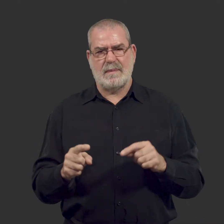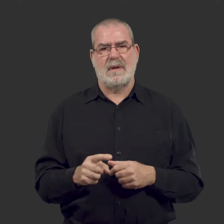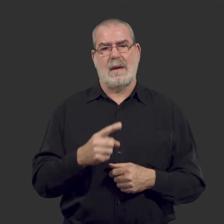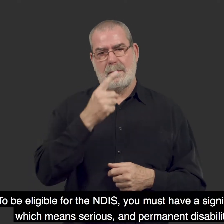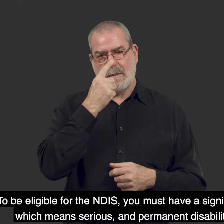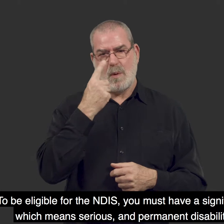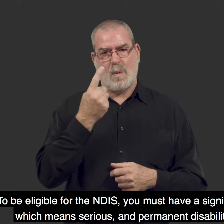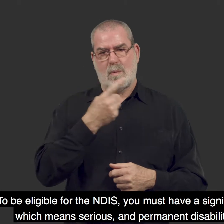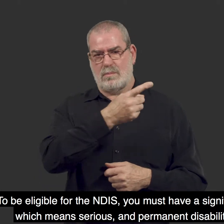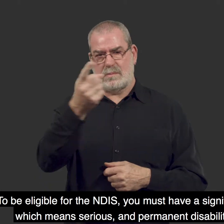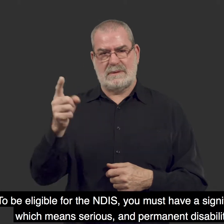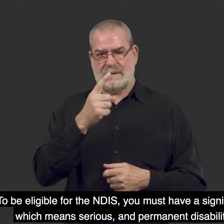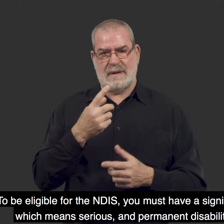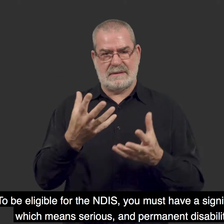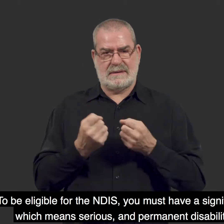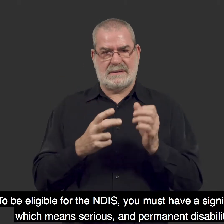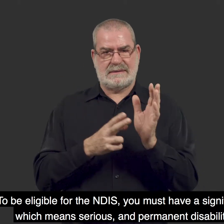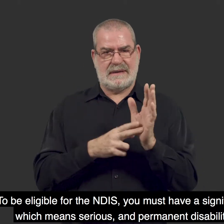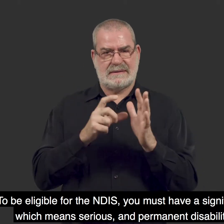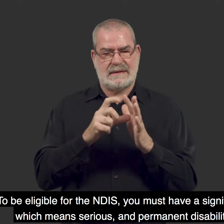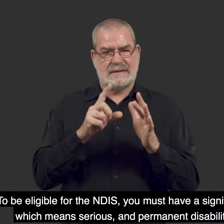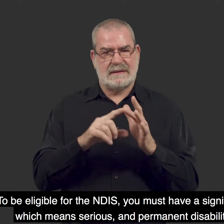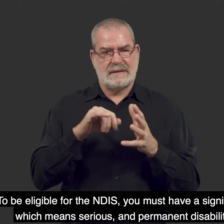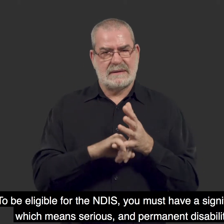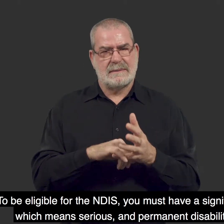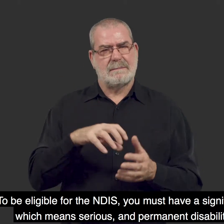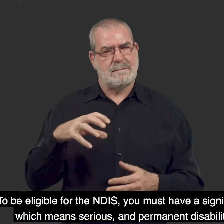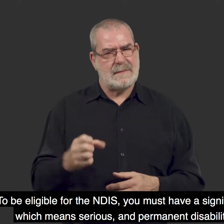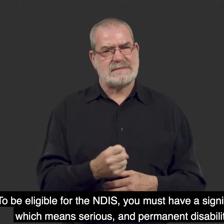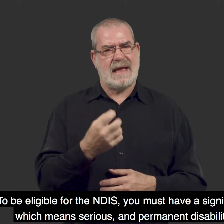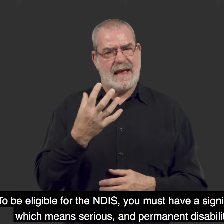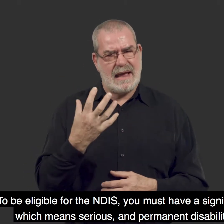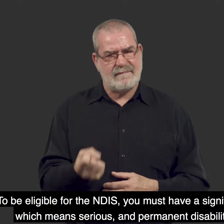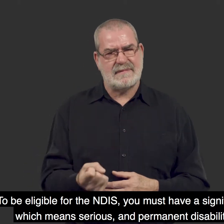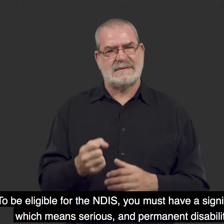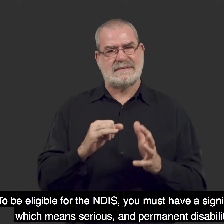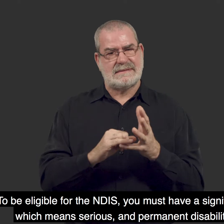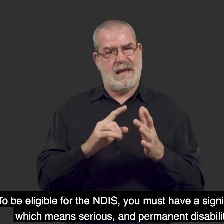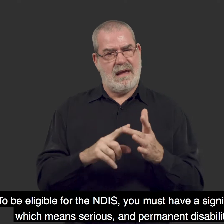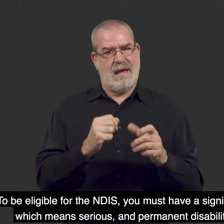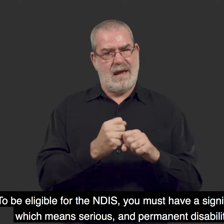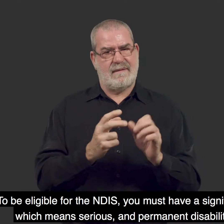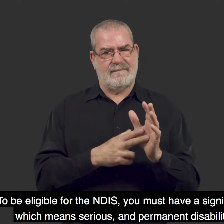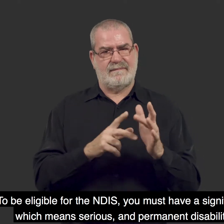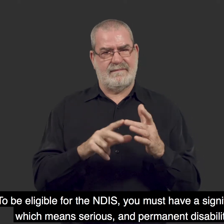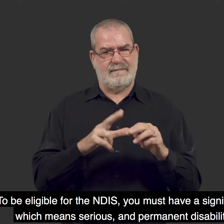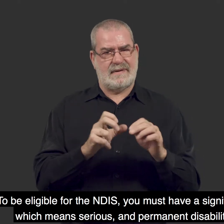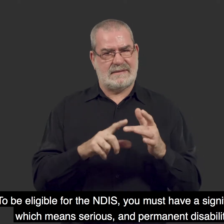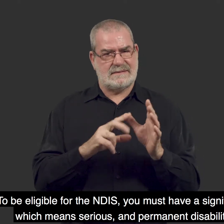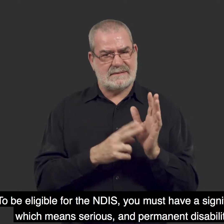To be eligible for the NDIS, you must have a Significant, which means